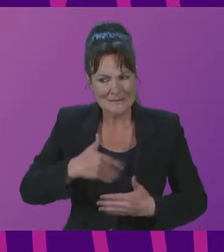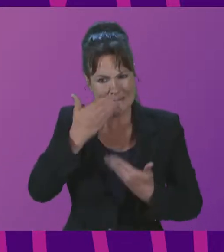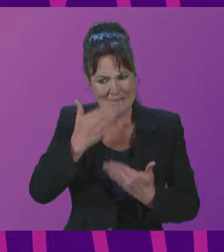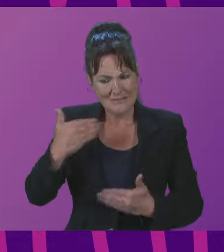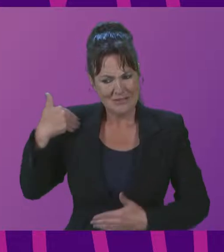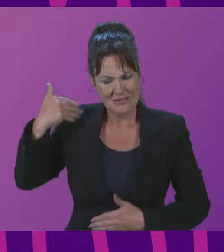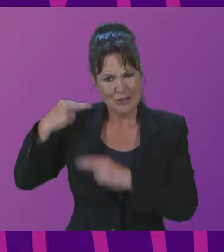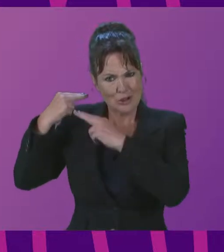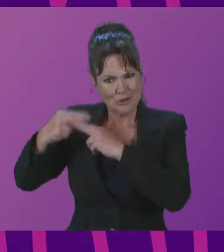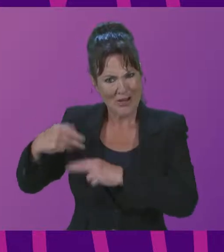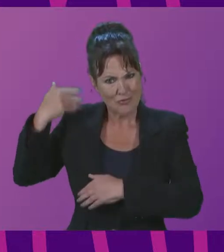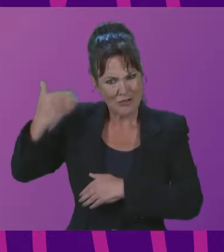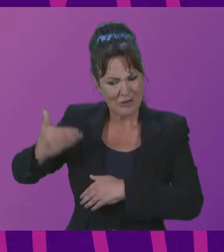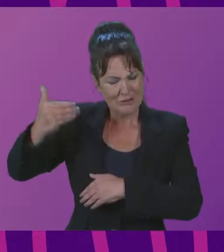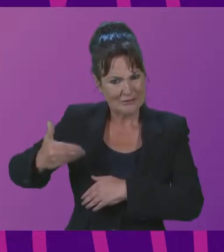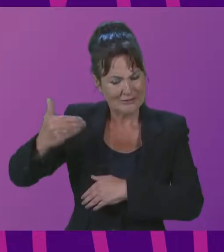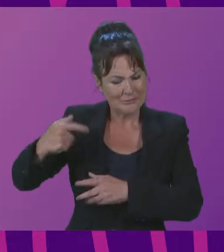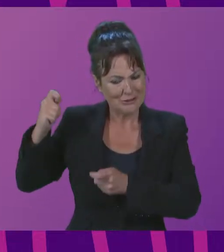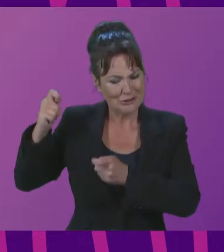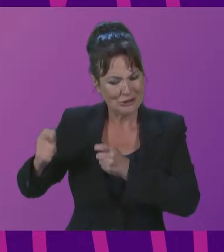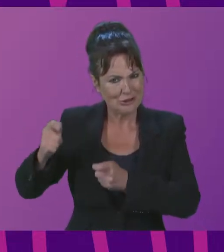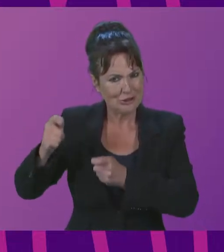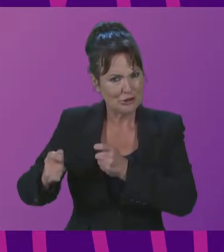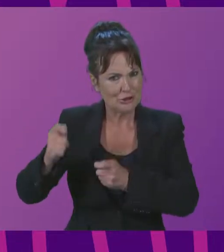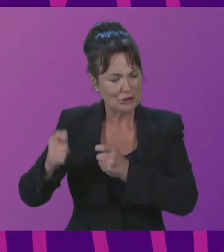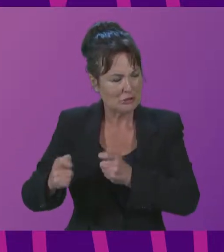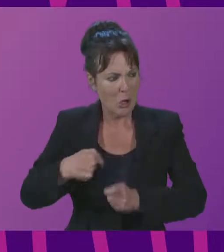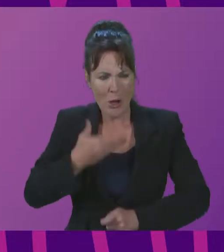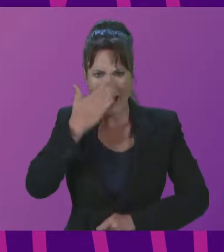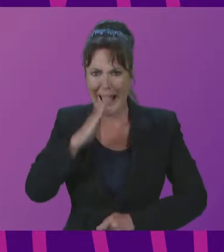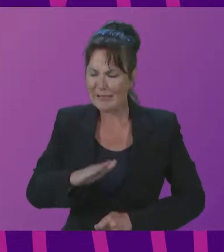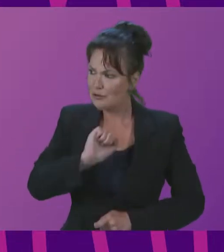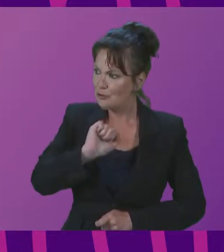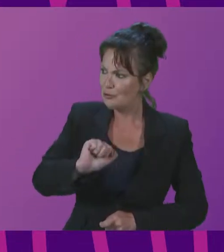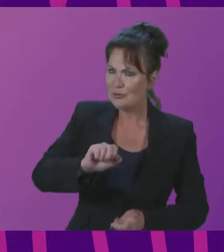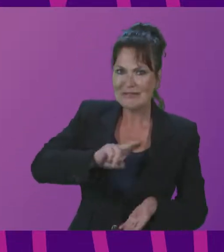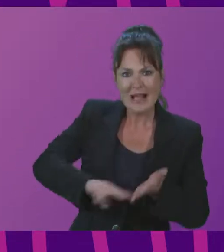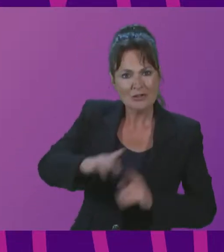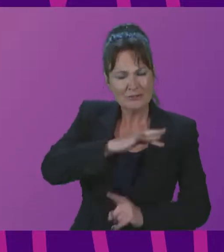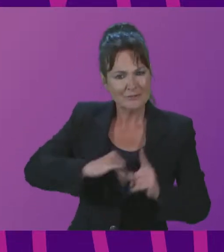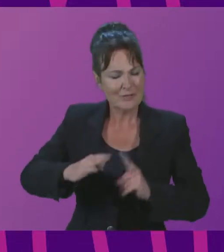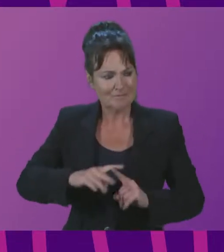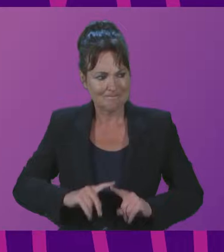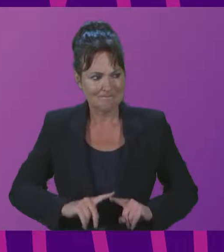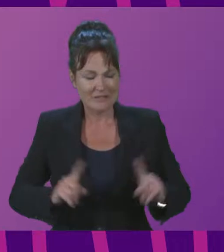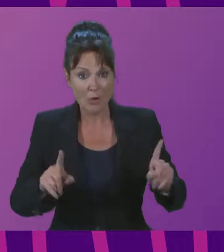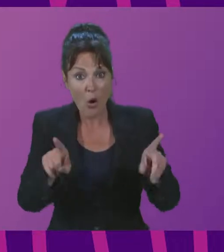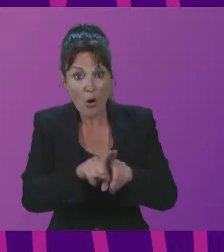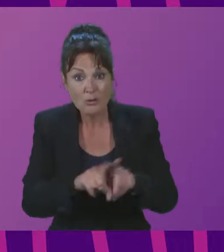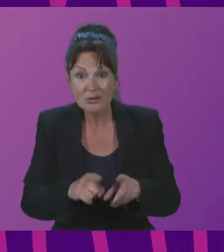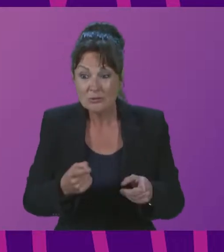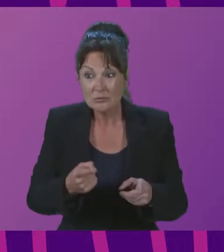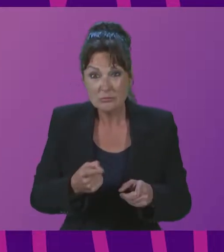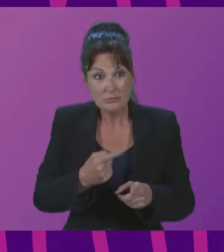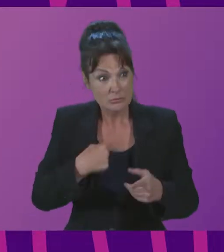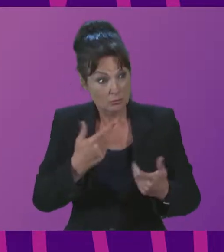change in the accepted norms for the condition of the natural environment, due to lack of experience, memory, and or knowledge of